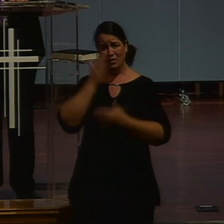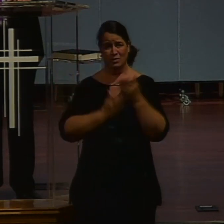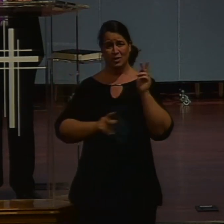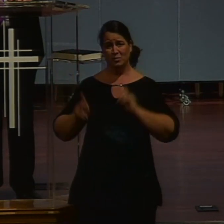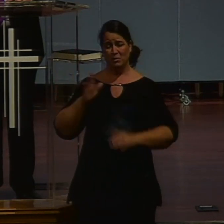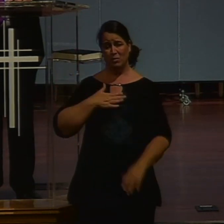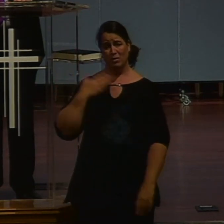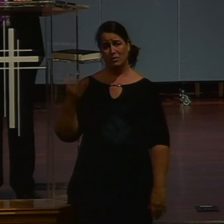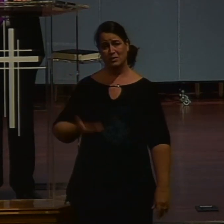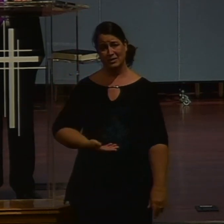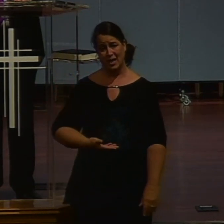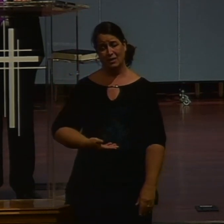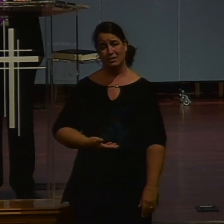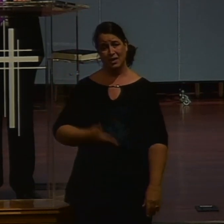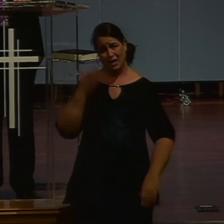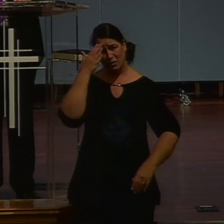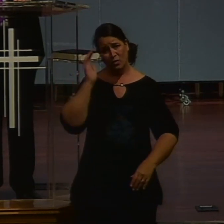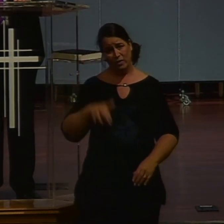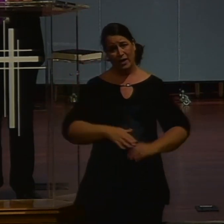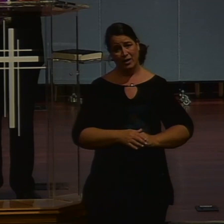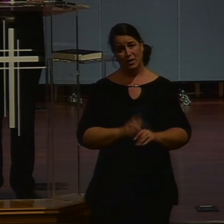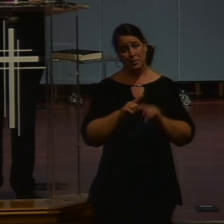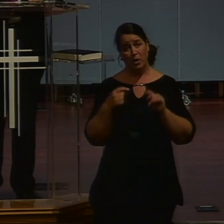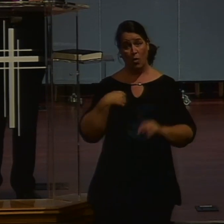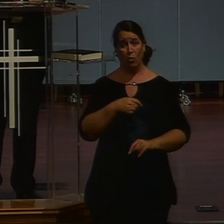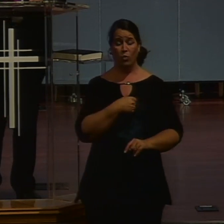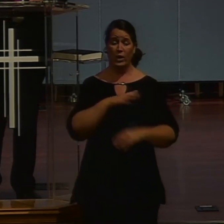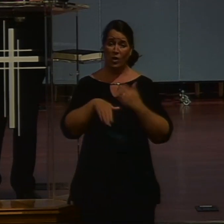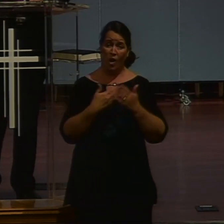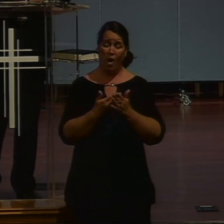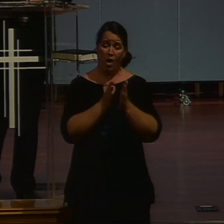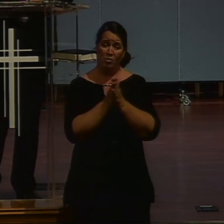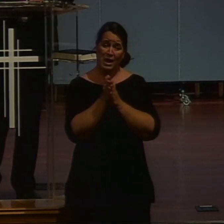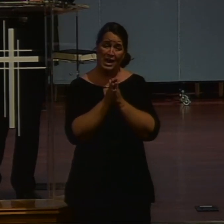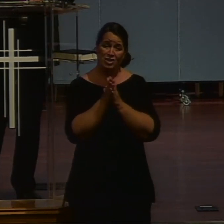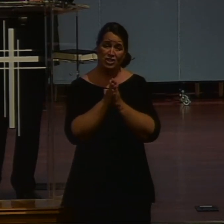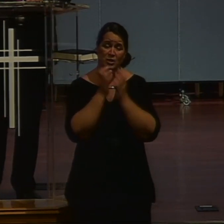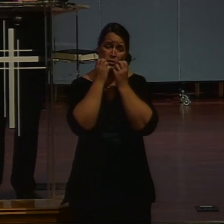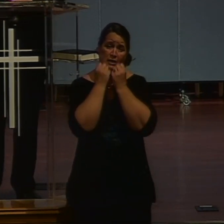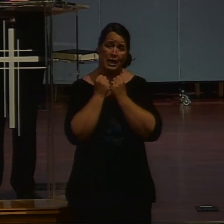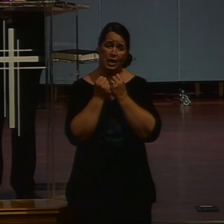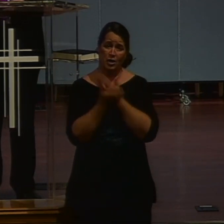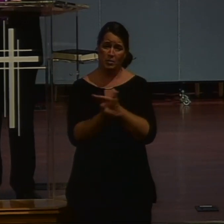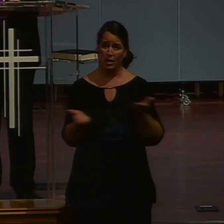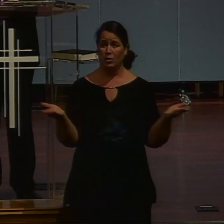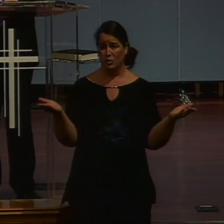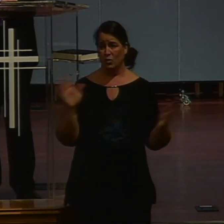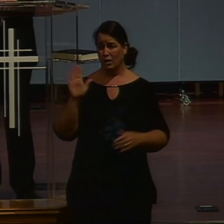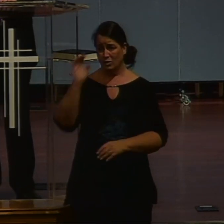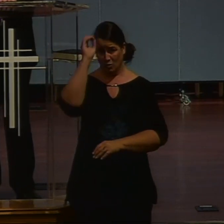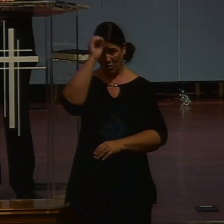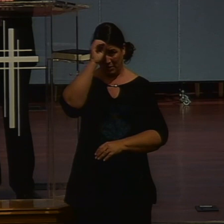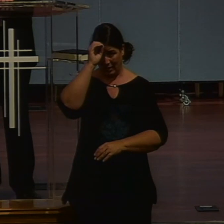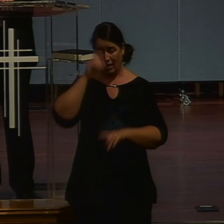And I want to say all the pastors and leaders at Centerview are passionate about you, but we are even more passionate about God and